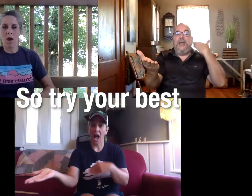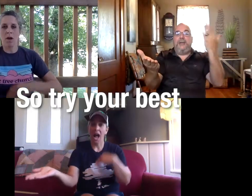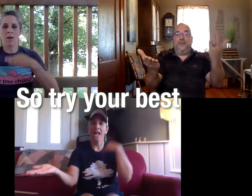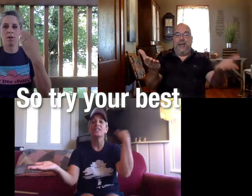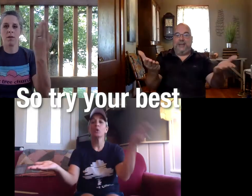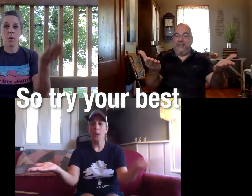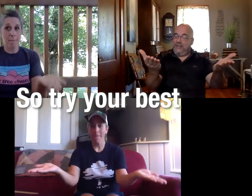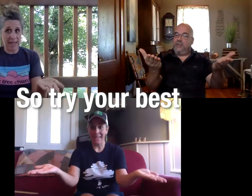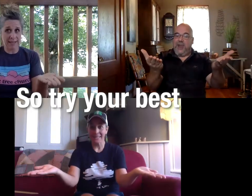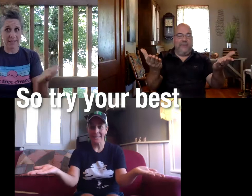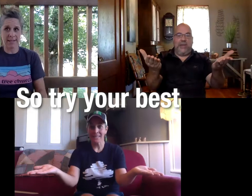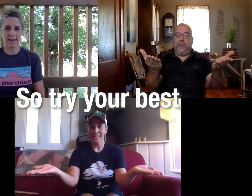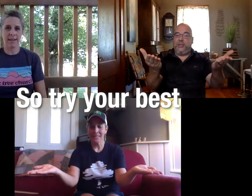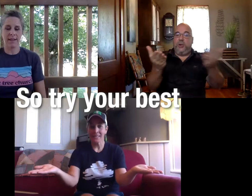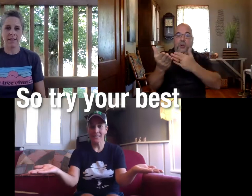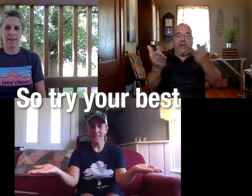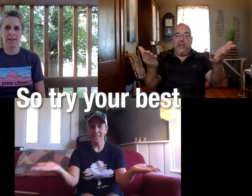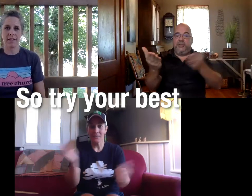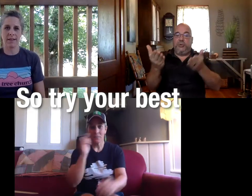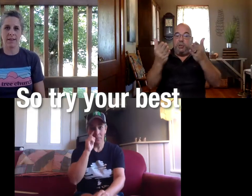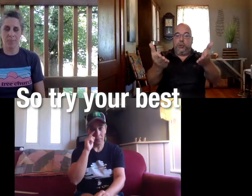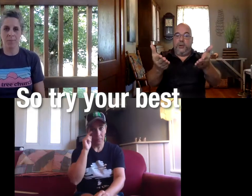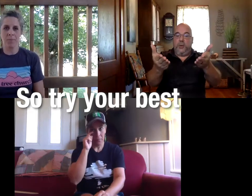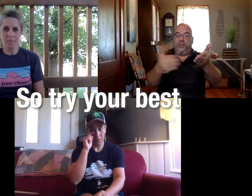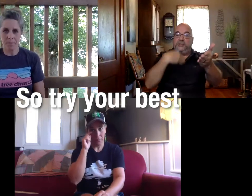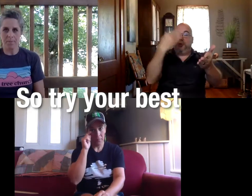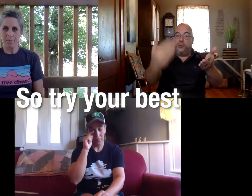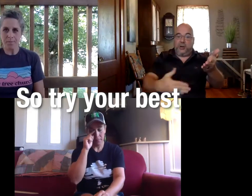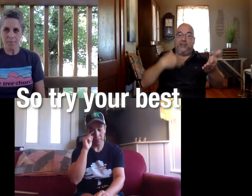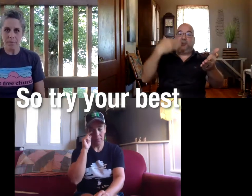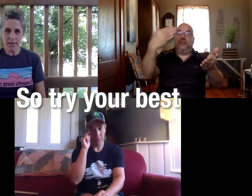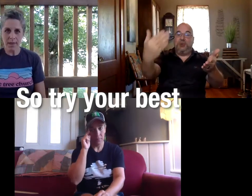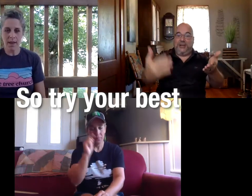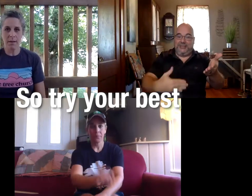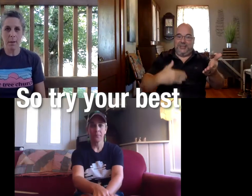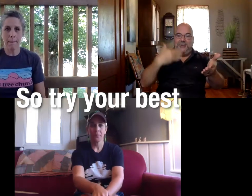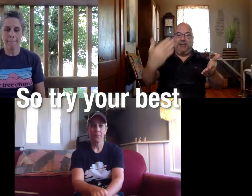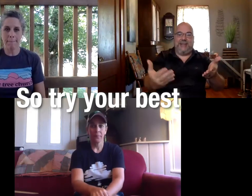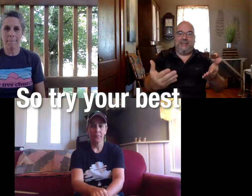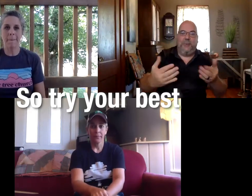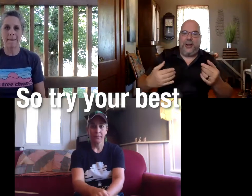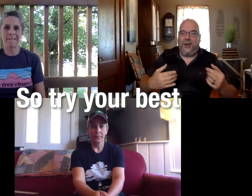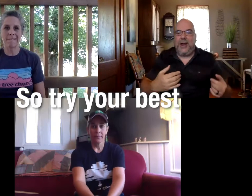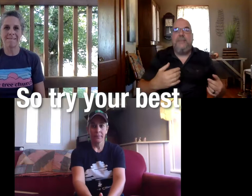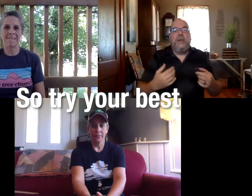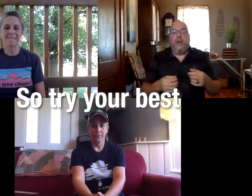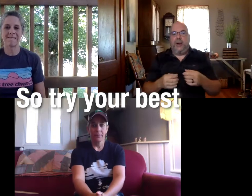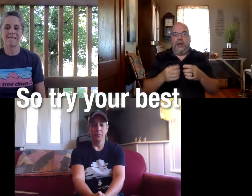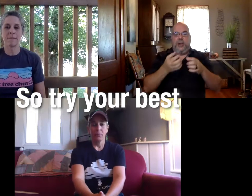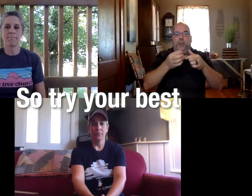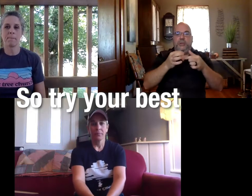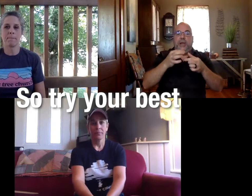your best kids every time i do it or any of us do it you're doing it with us so you guys are going to be doing it continually that's the point all right